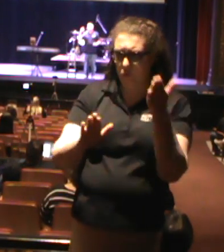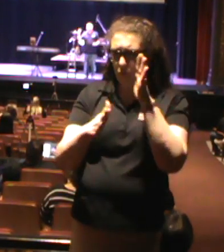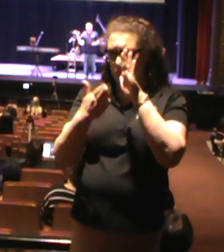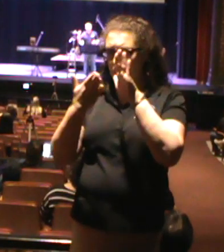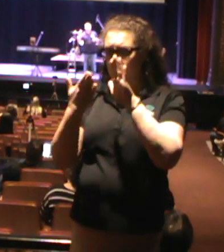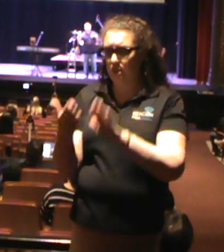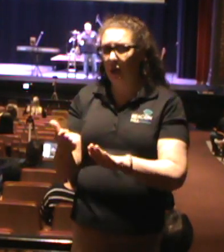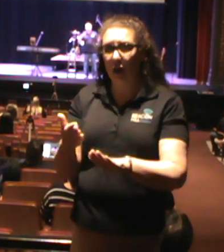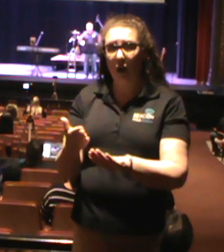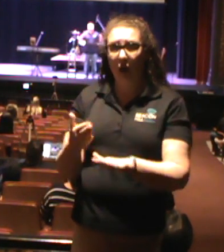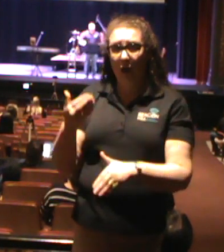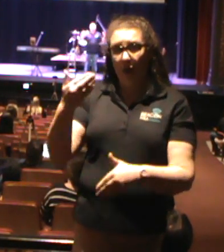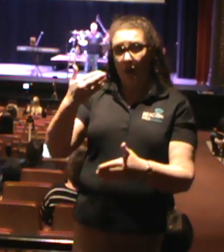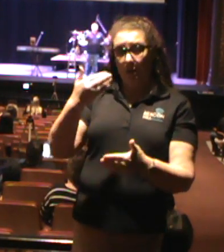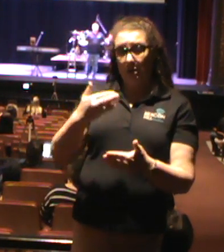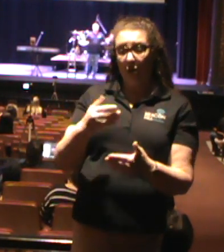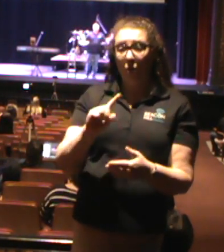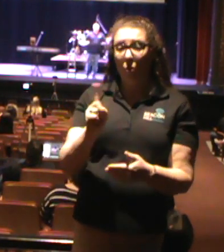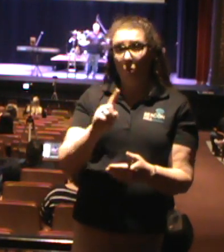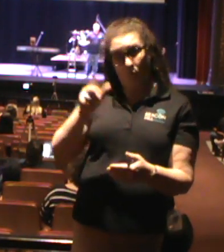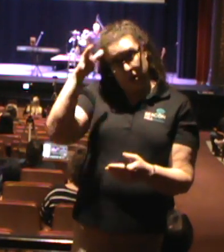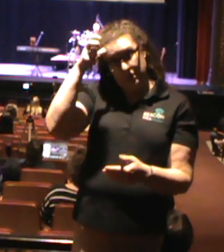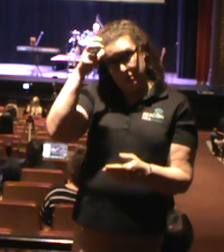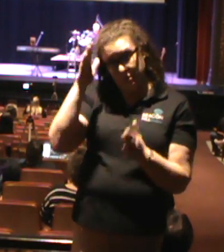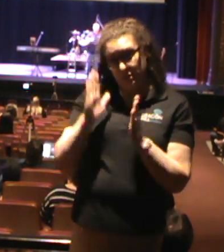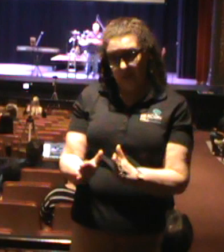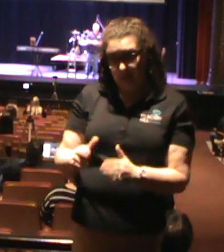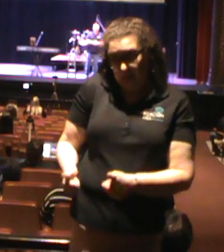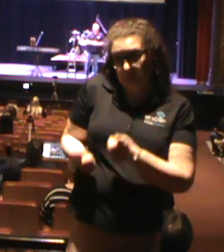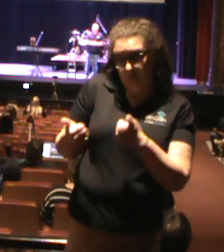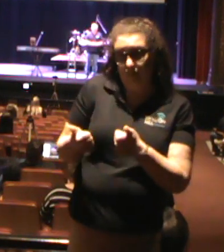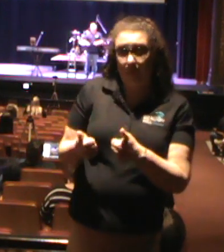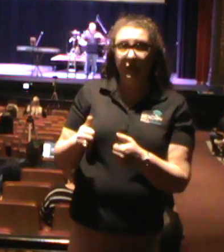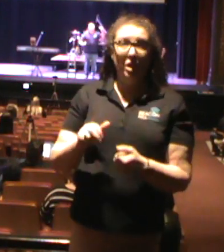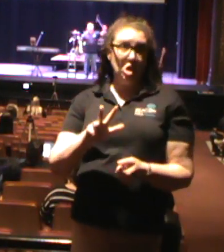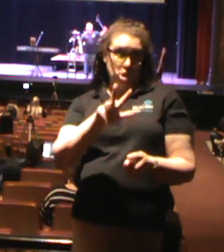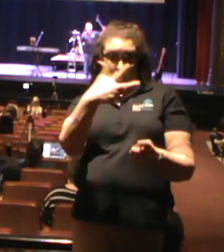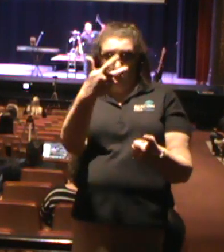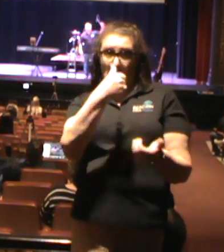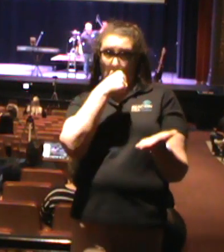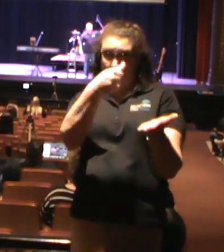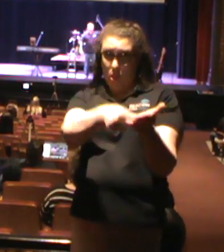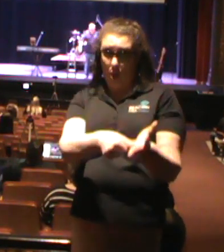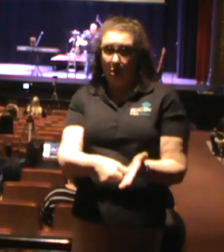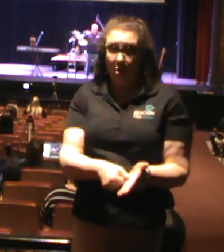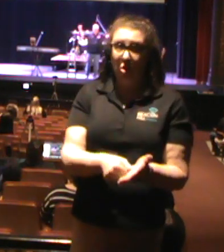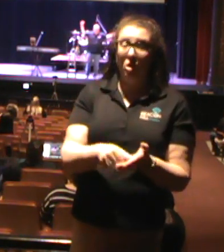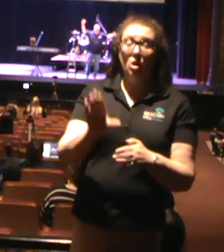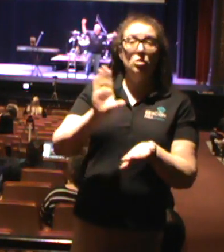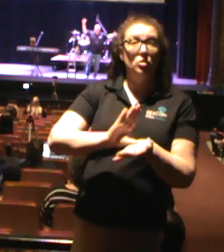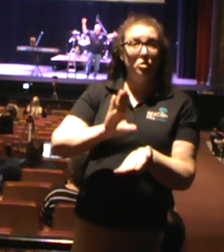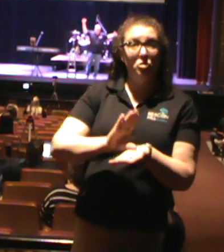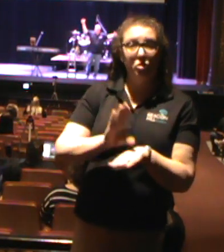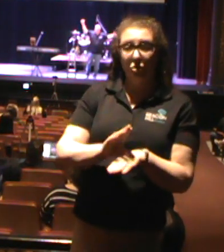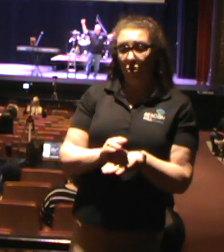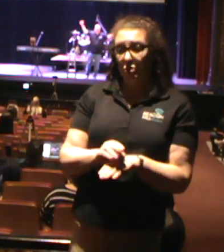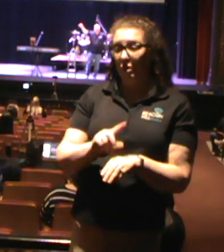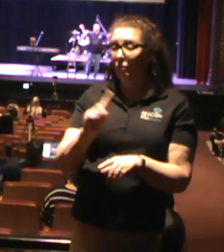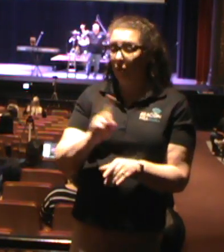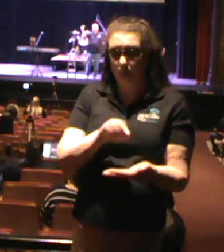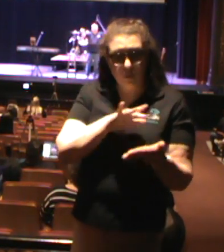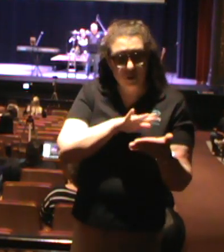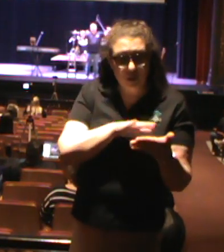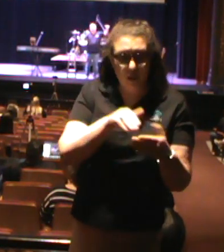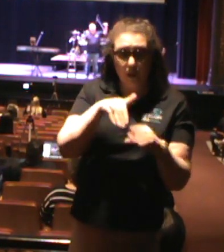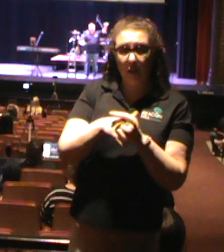is the third church in the Letters to the Church series that we're studying in Revelations chapter 2 and chapter